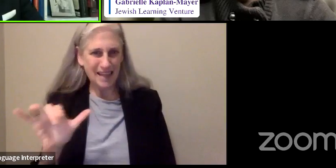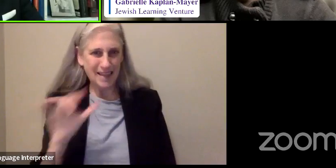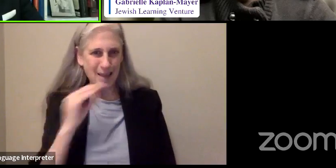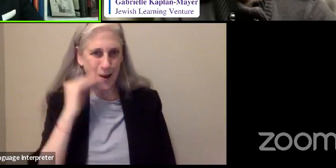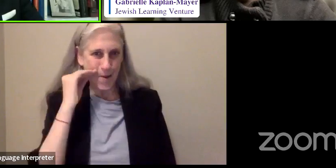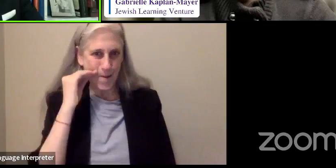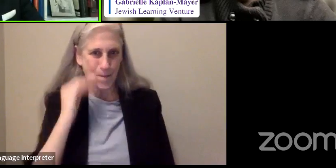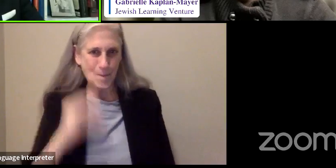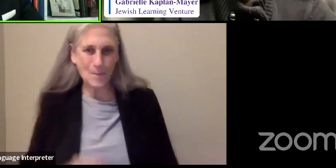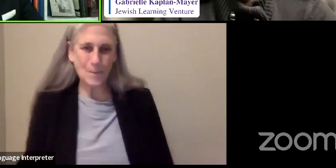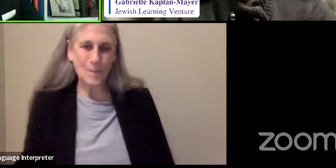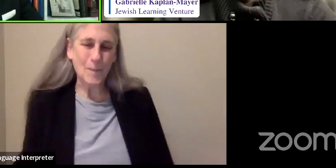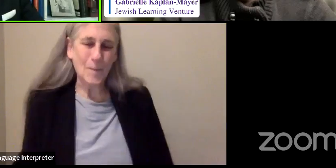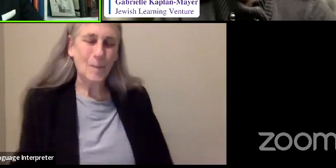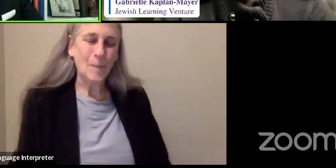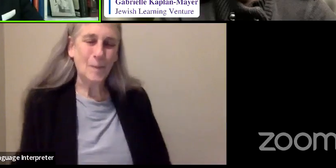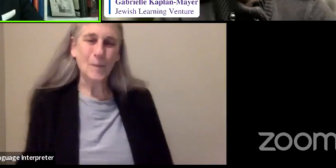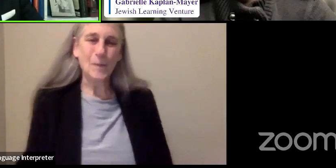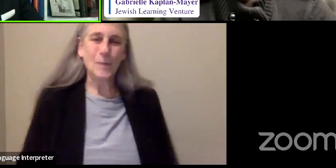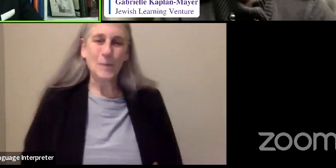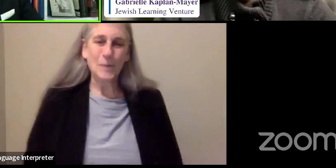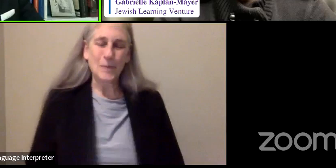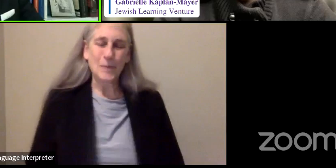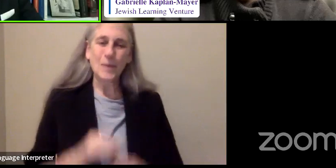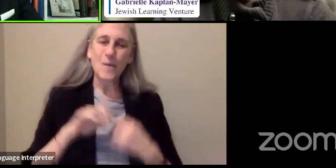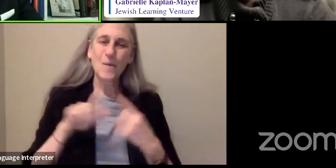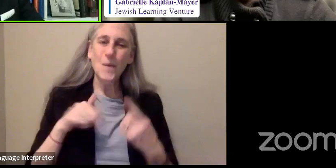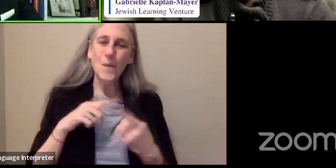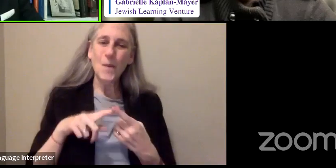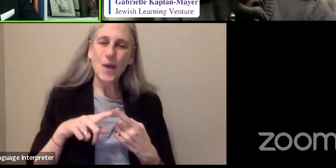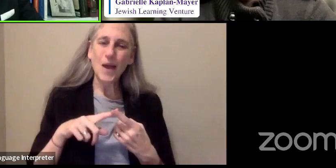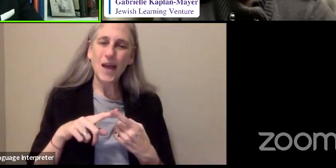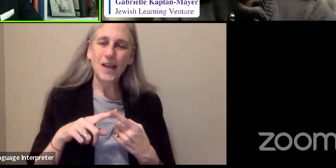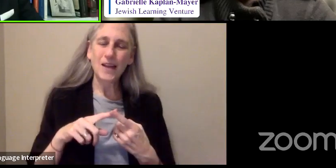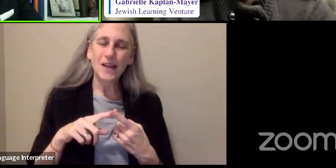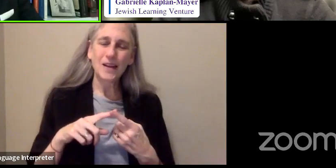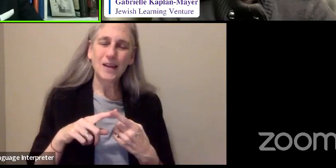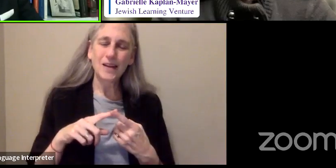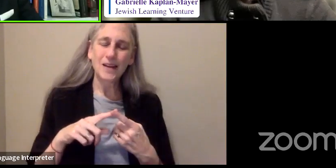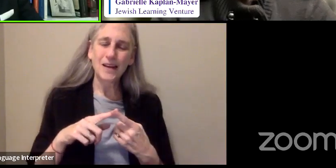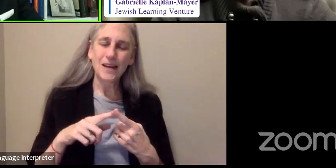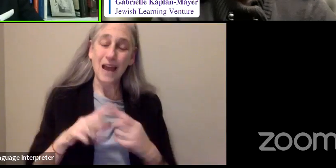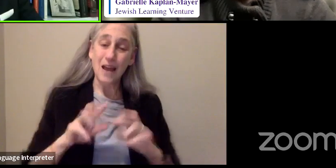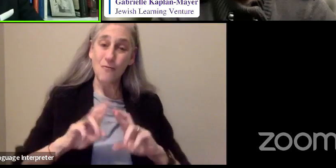And when I was ready,